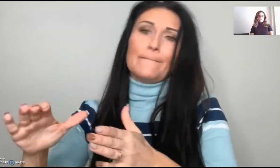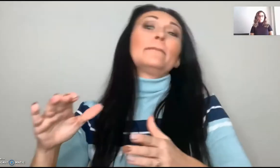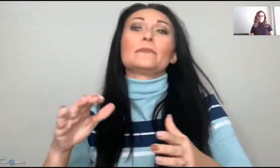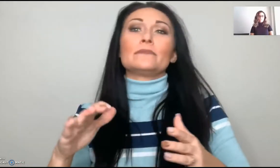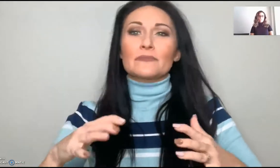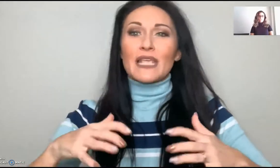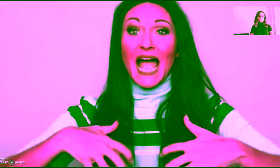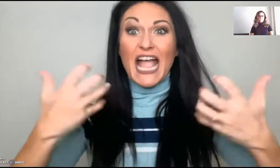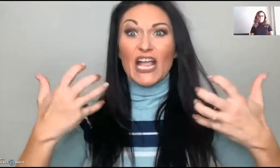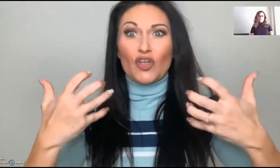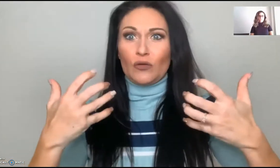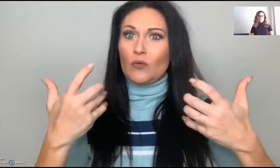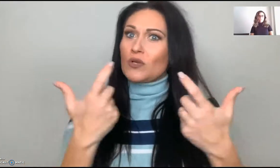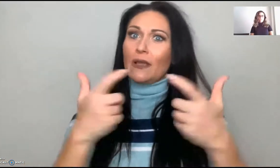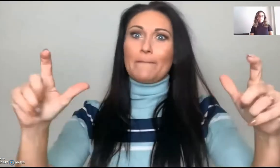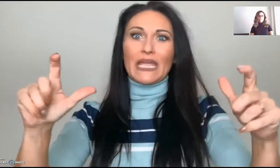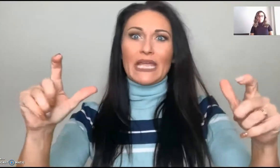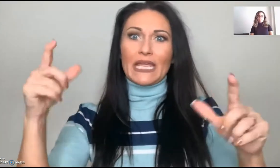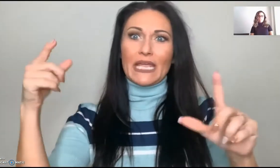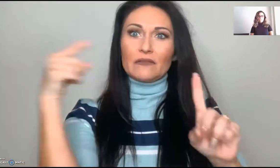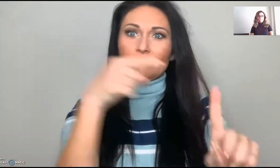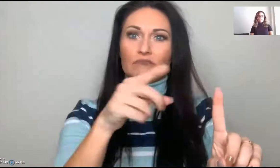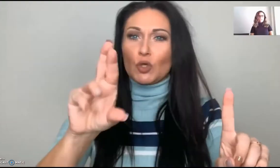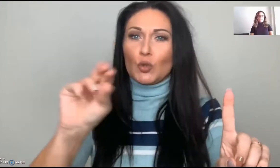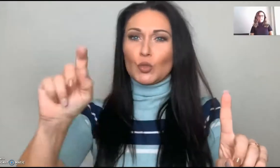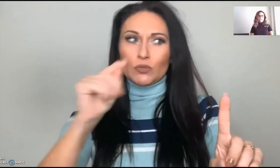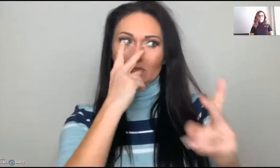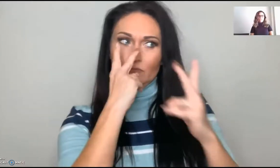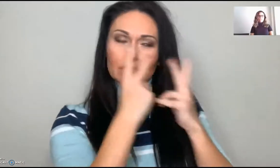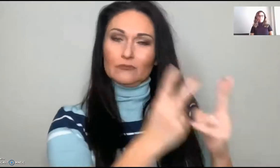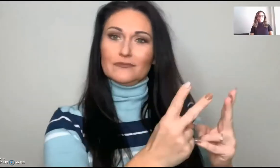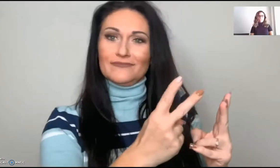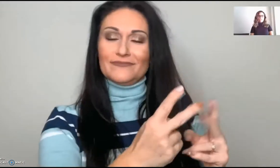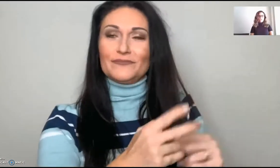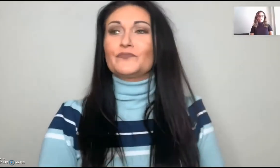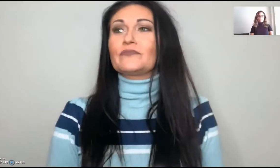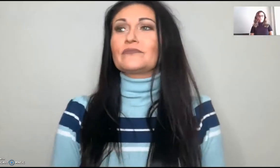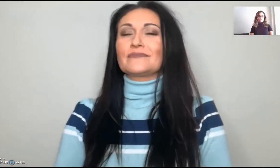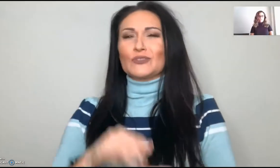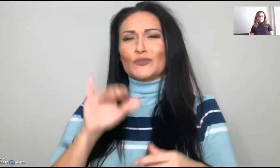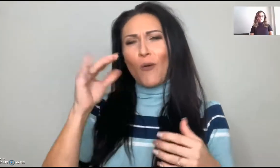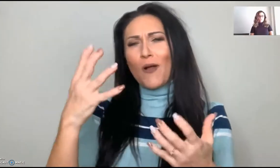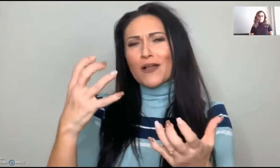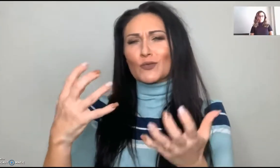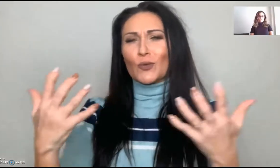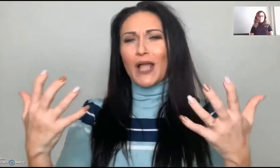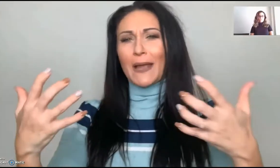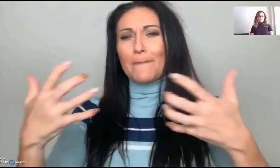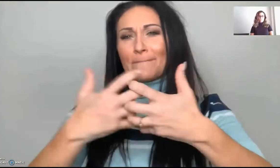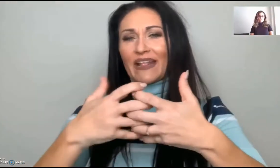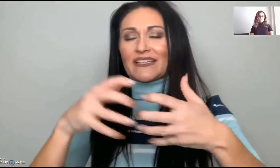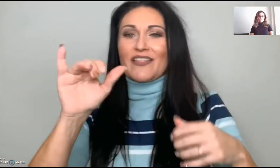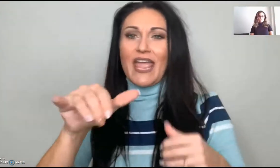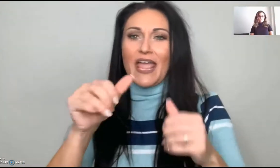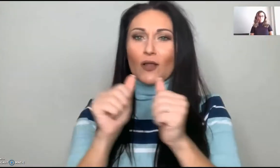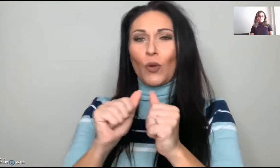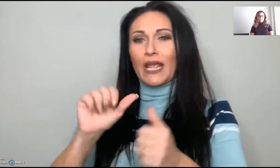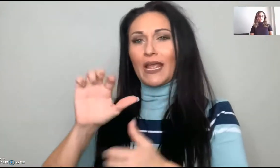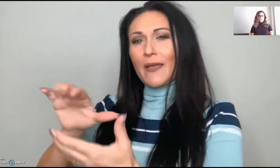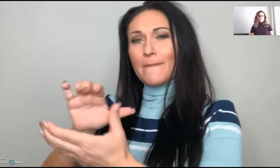marriage was supposed to look like. It was full of divorces and anger was the biggest root of everything. So